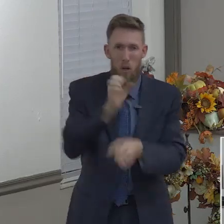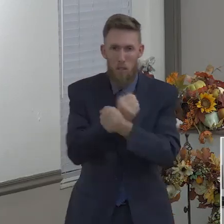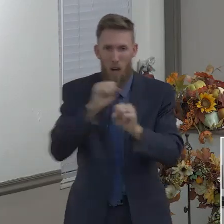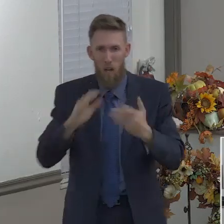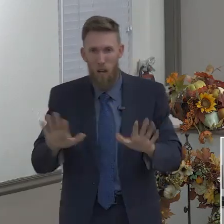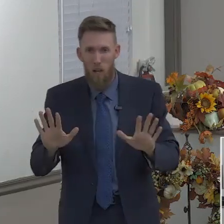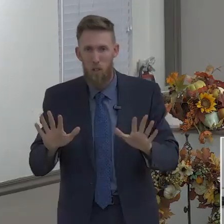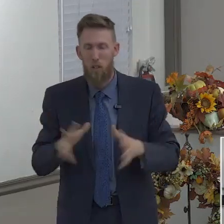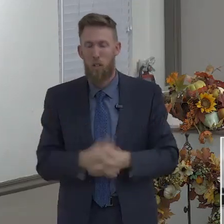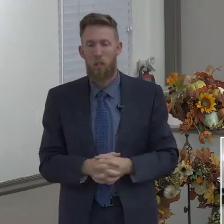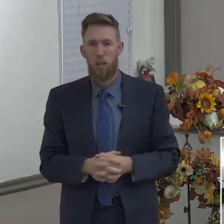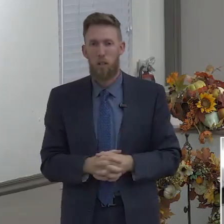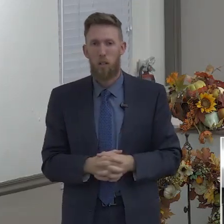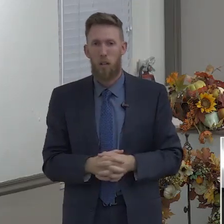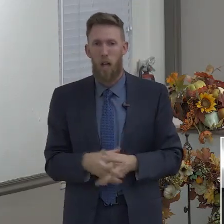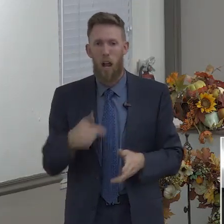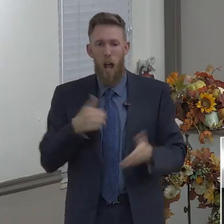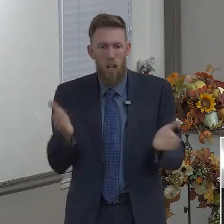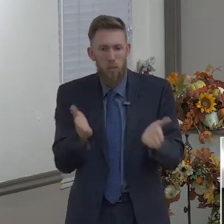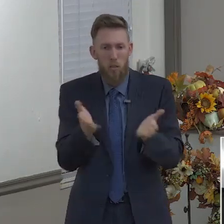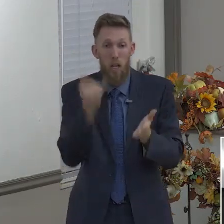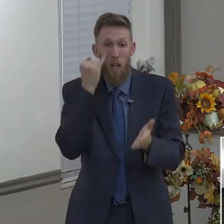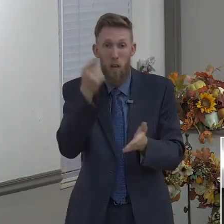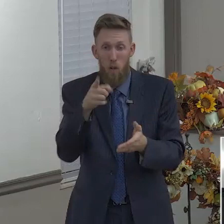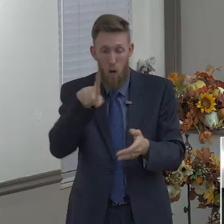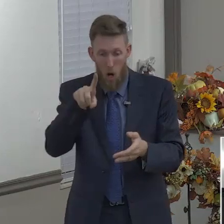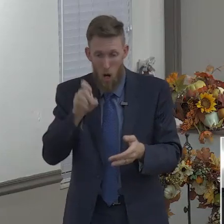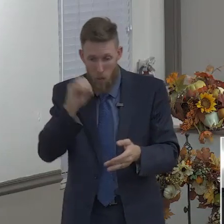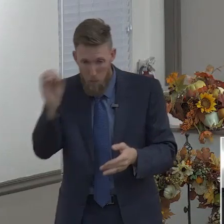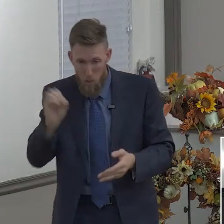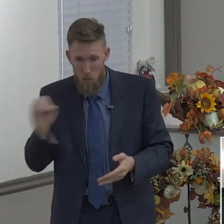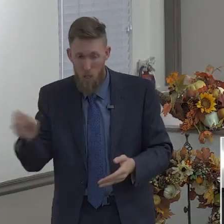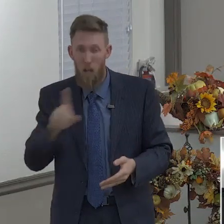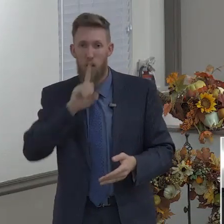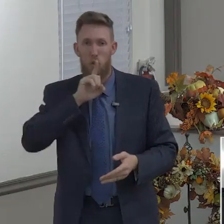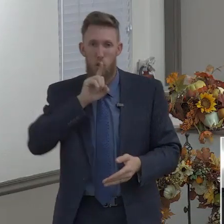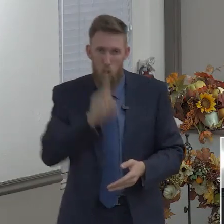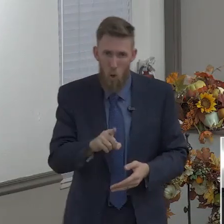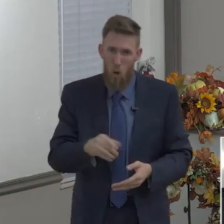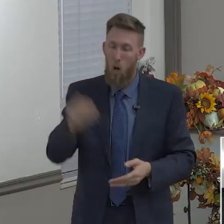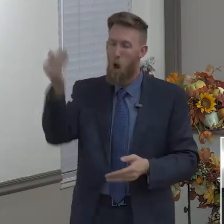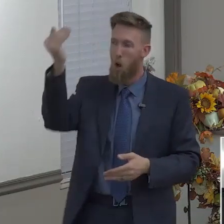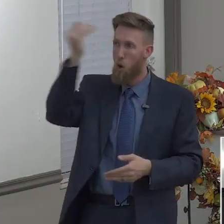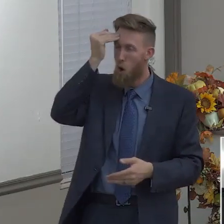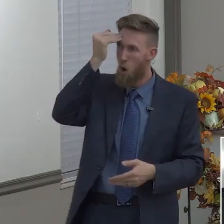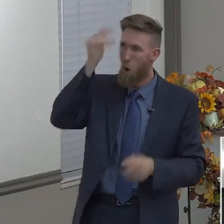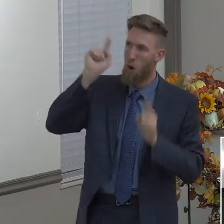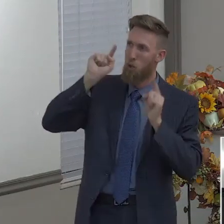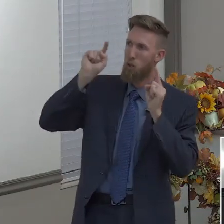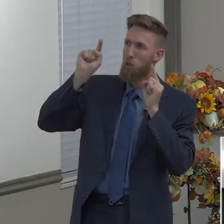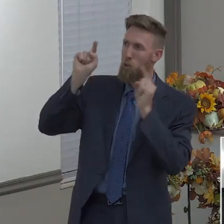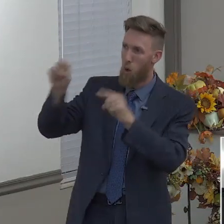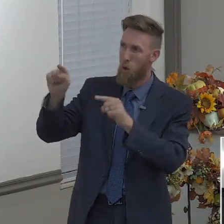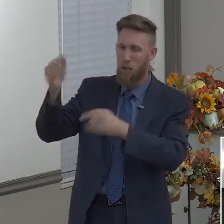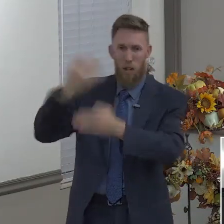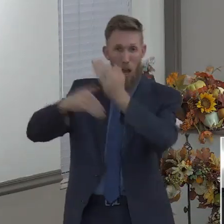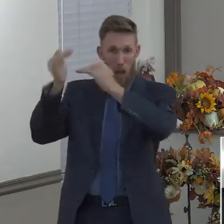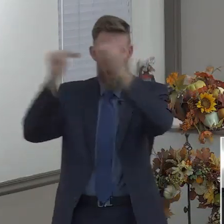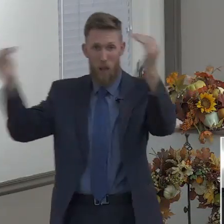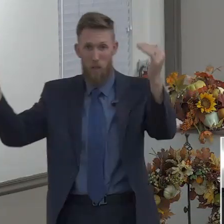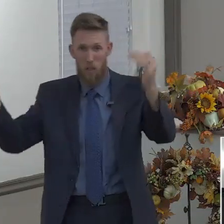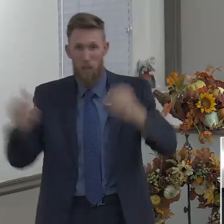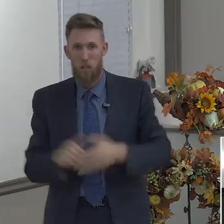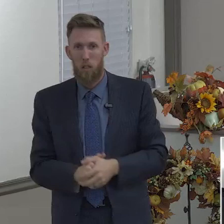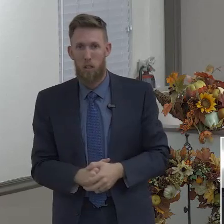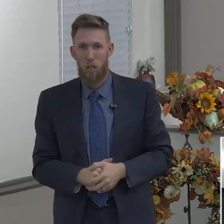aren't 100% dead dog sure that you are saved, boy, get it settled. Get it settled.